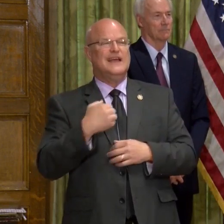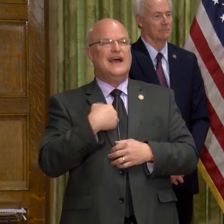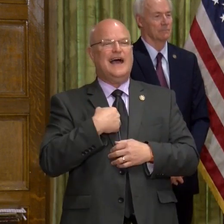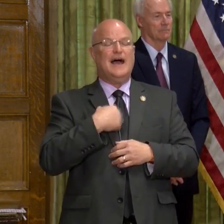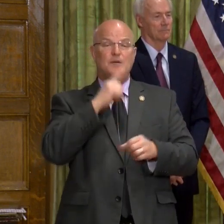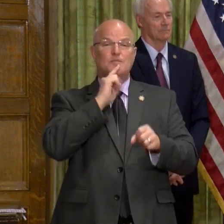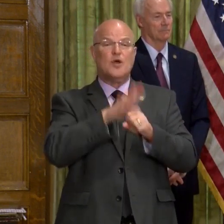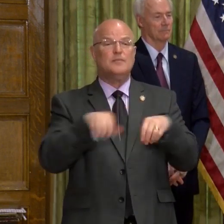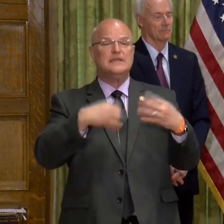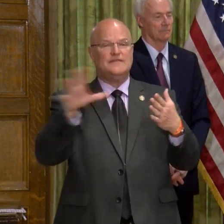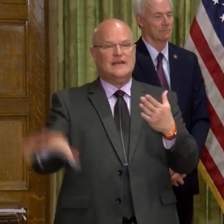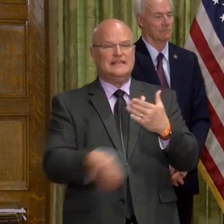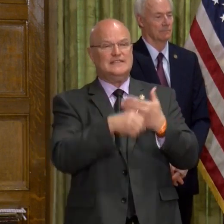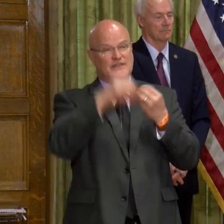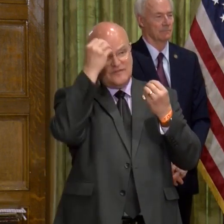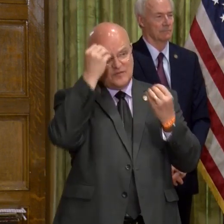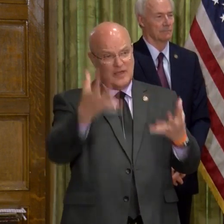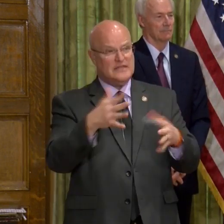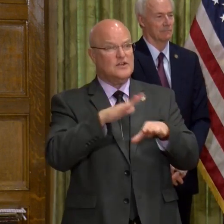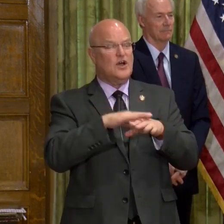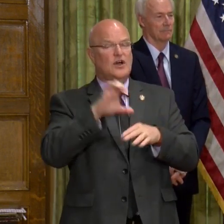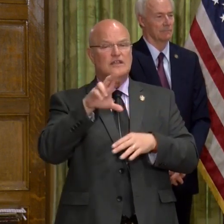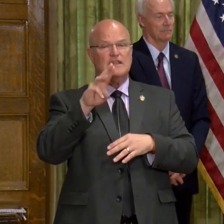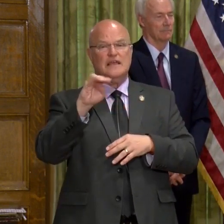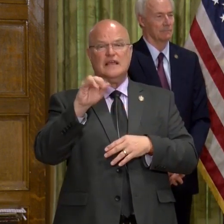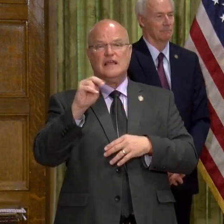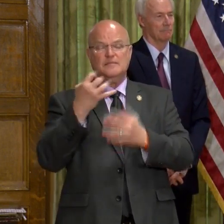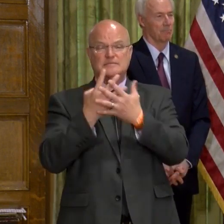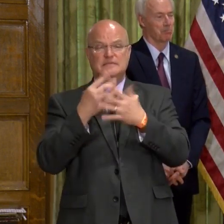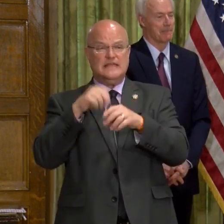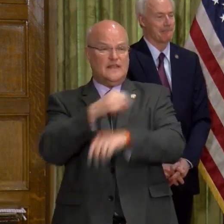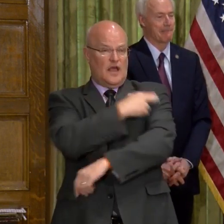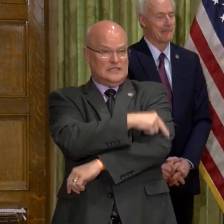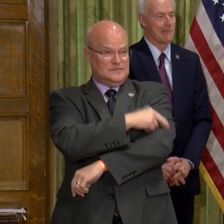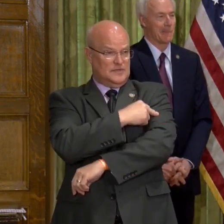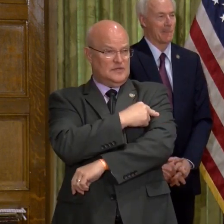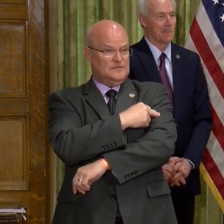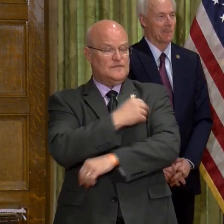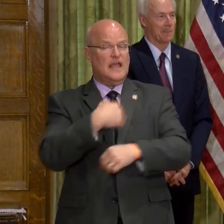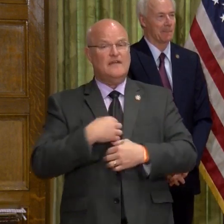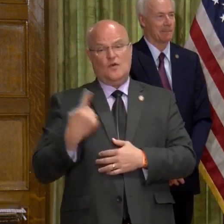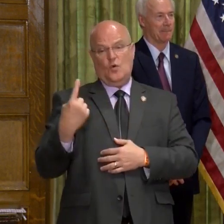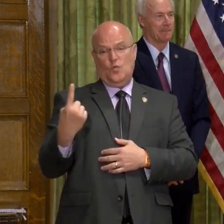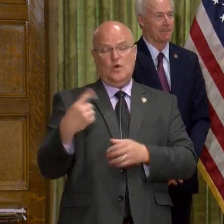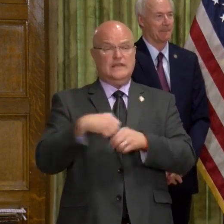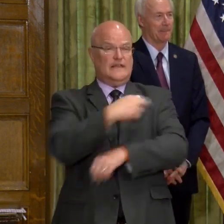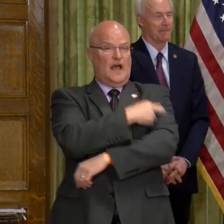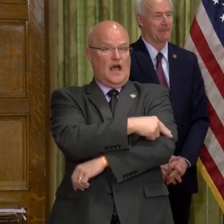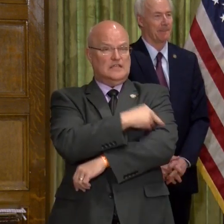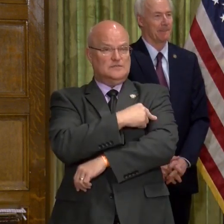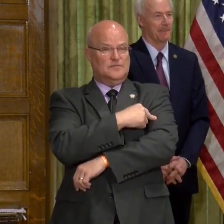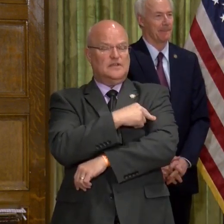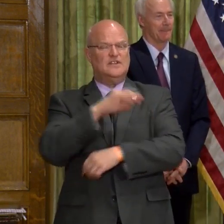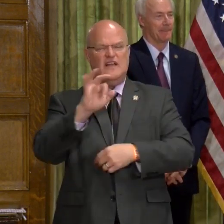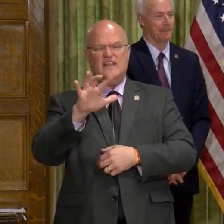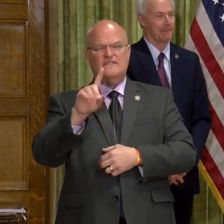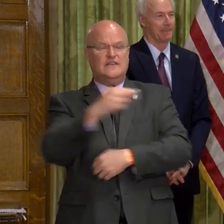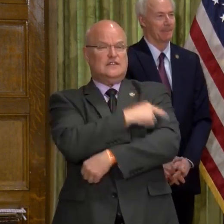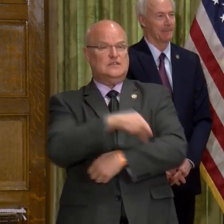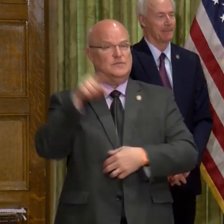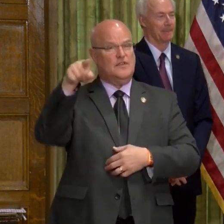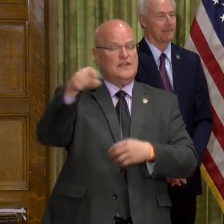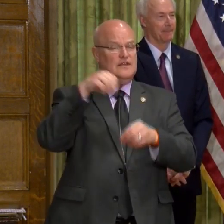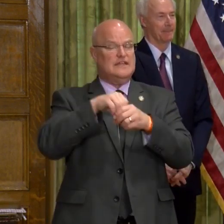promise to give additional information on the Cummins inmates who are hospitalized. We have 1 who is hospitalized at the field hospital